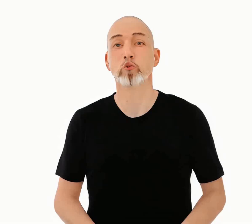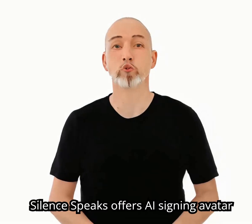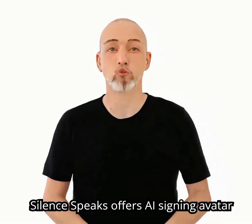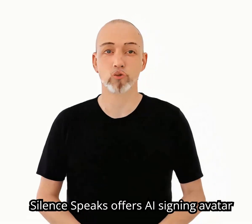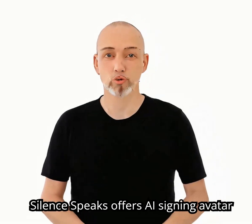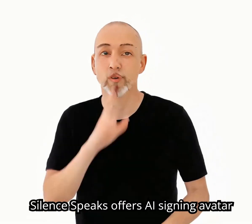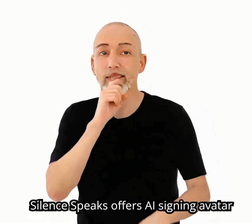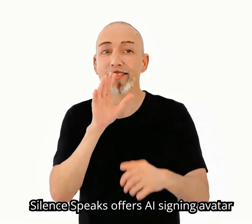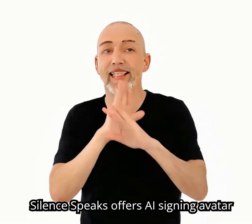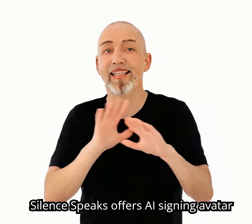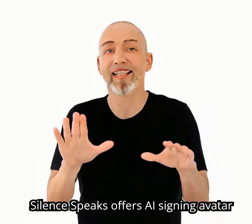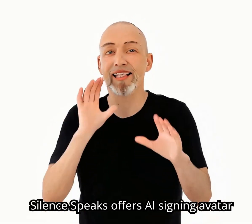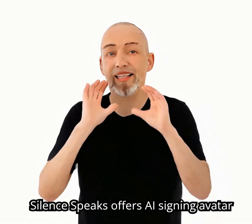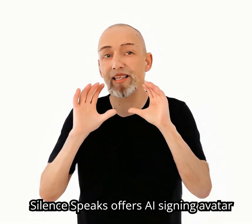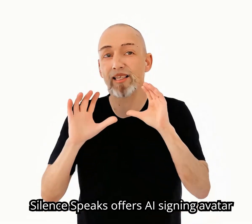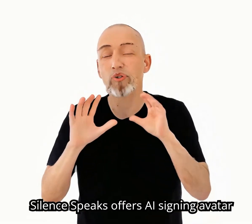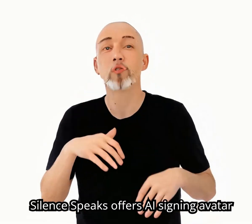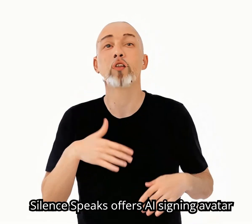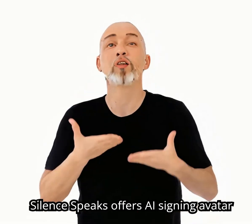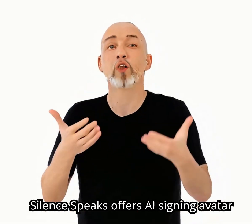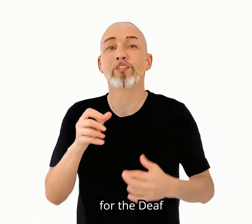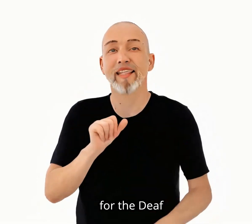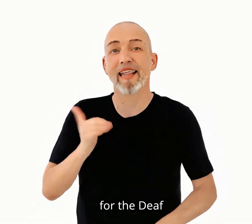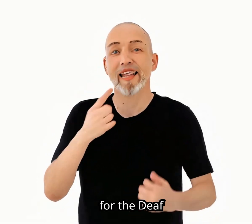Silence Speaks offers AI signing avatar for the deaf.